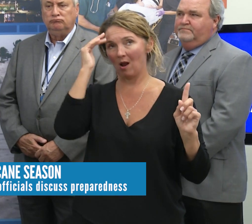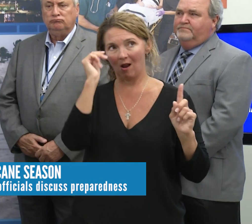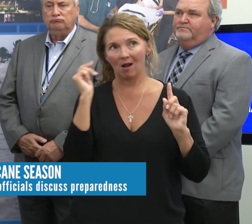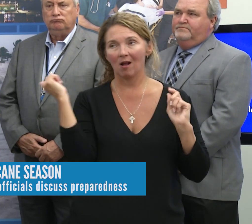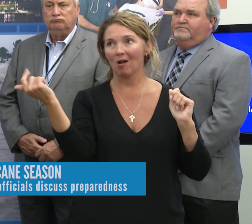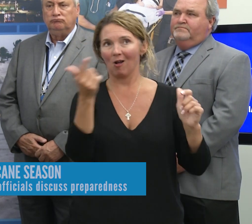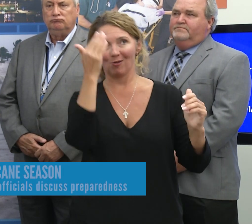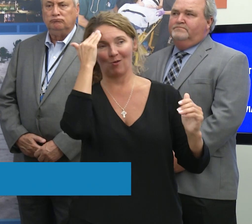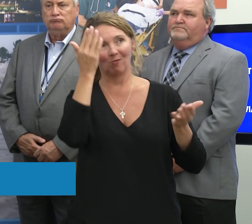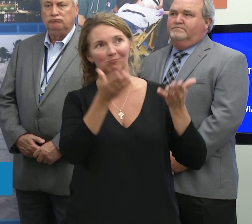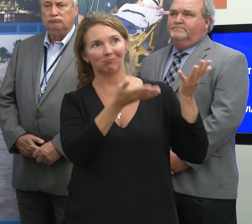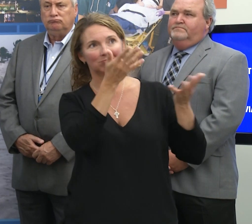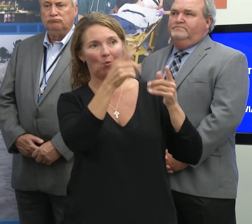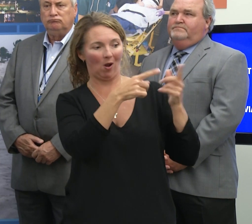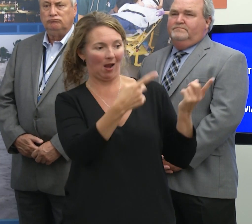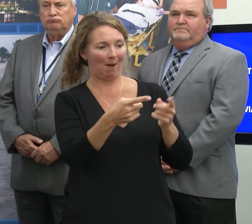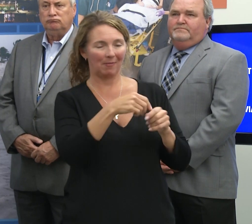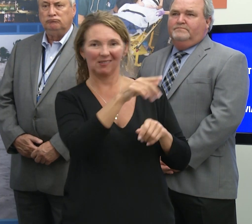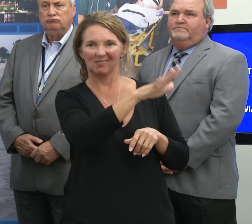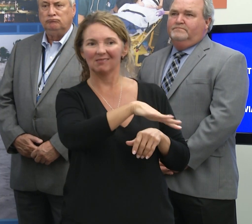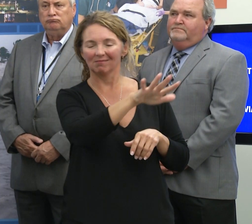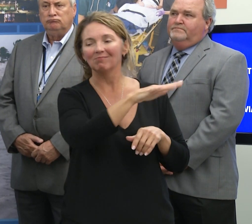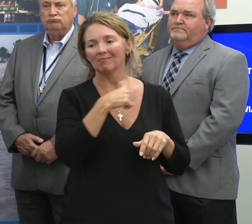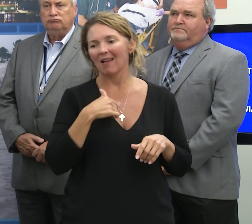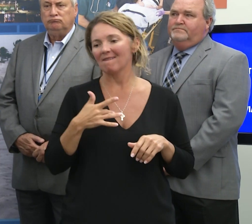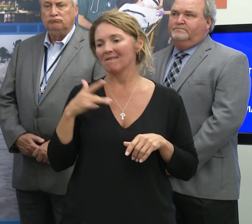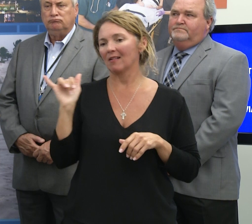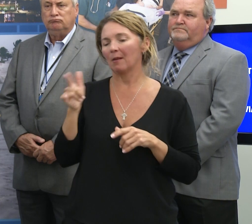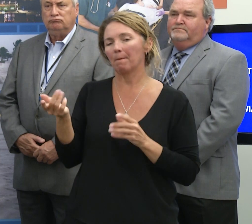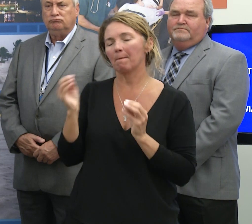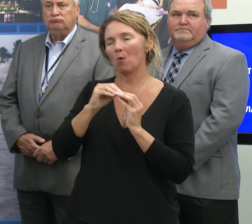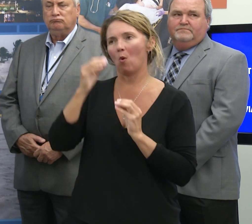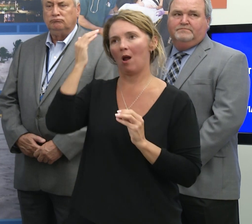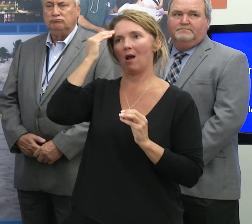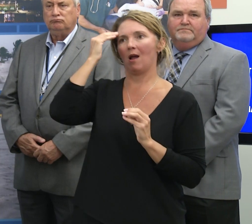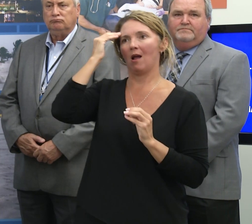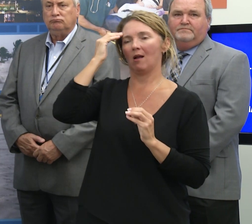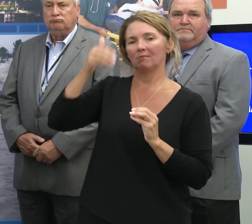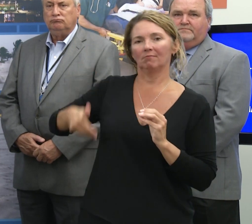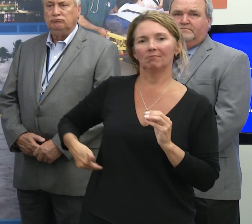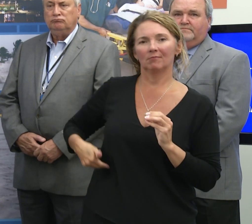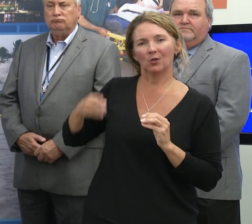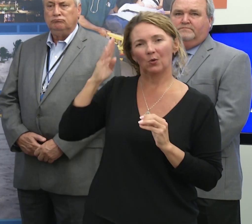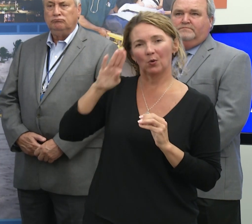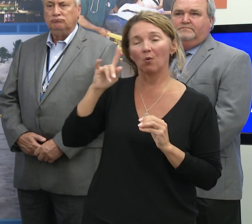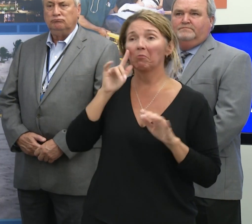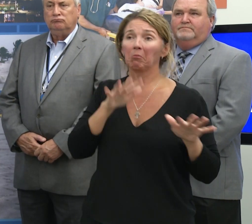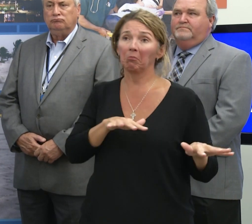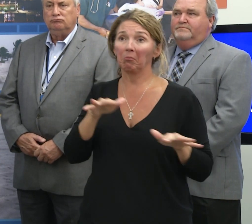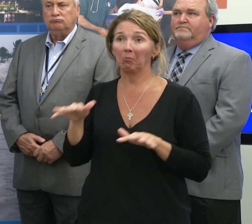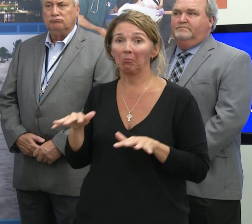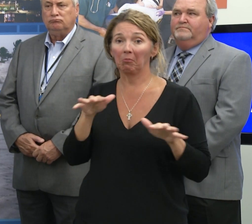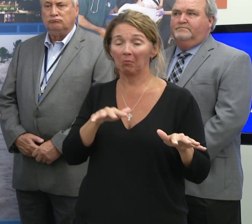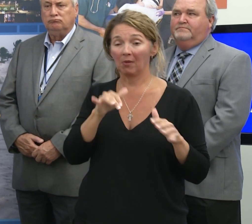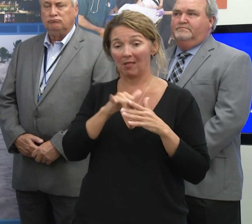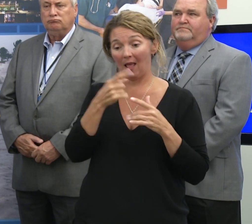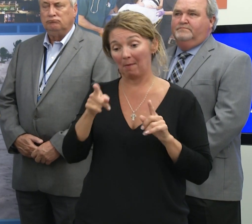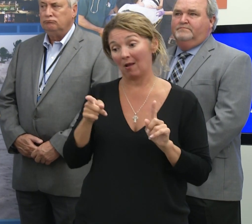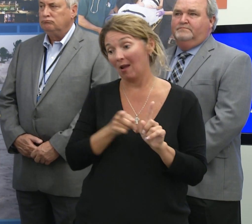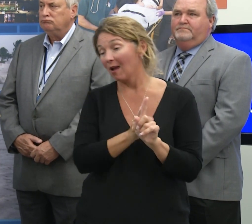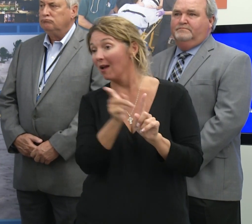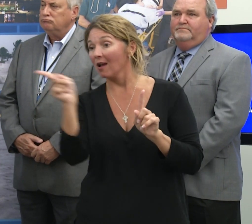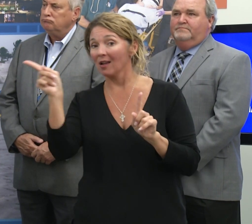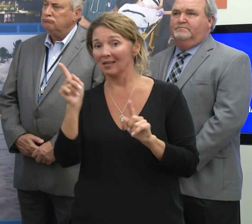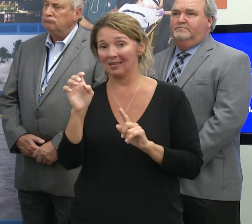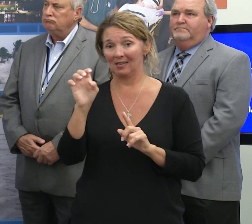people about what happened in Houston, I think people were more cognizant of it. I think the sort of meandering path that this storm took from